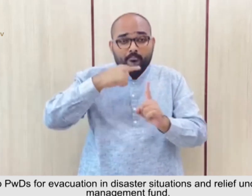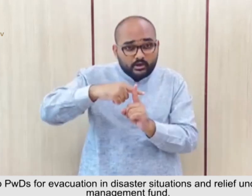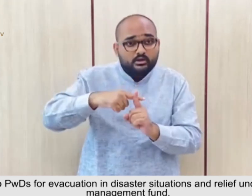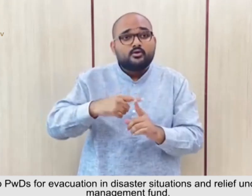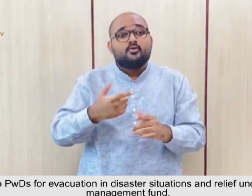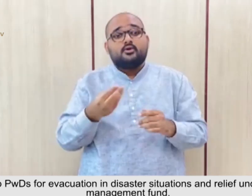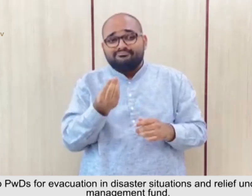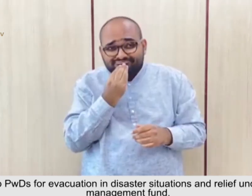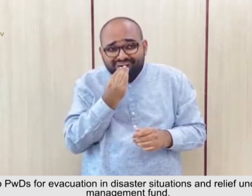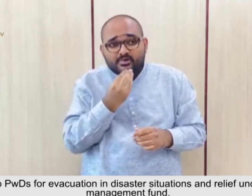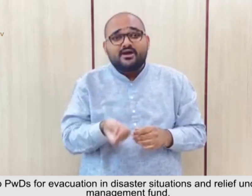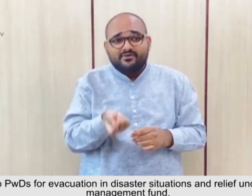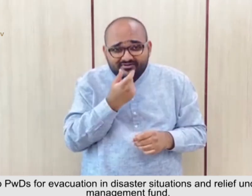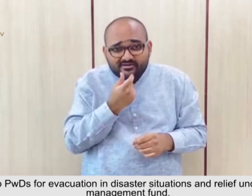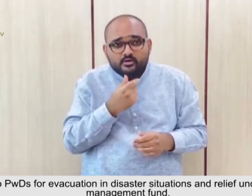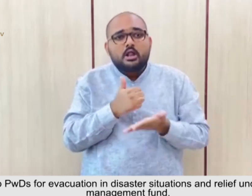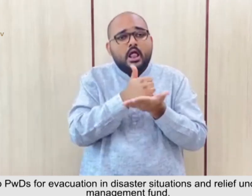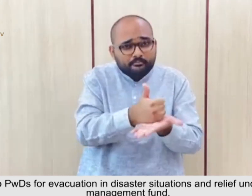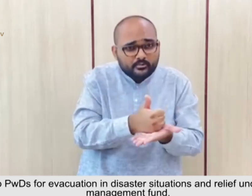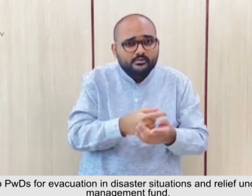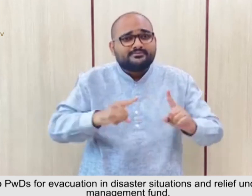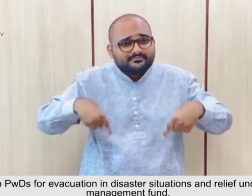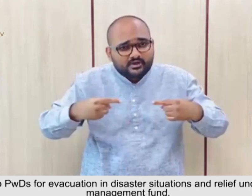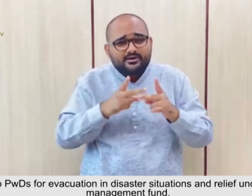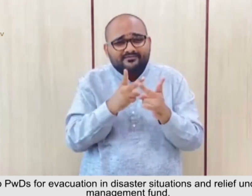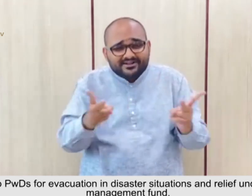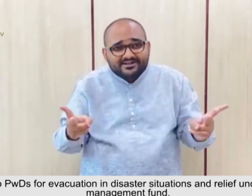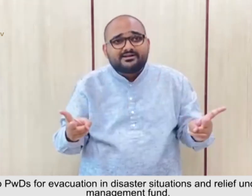management. 9. 9.